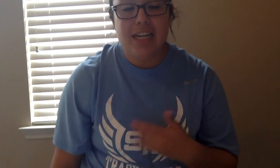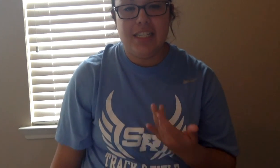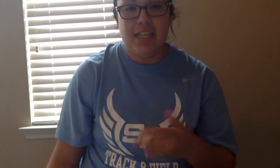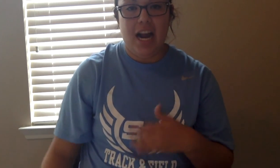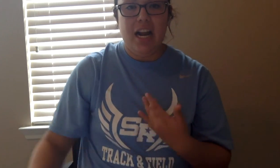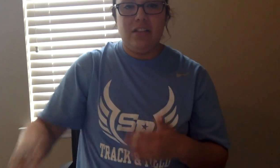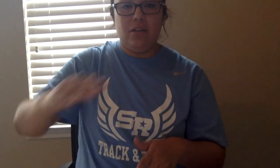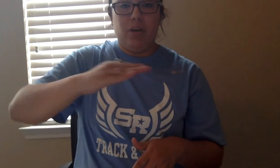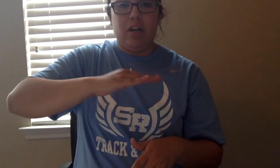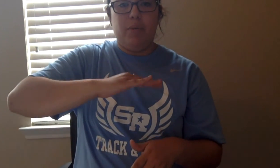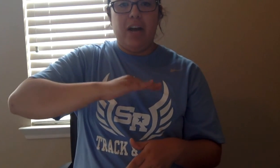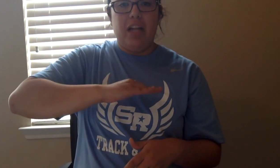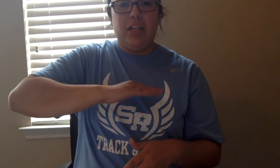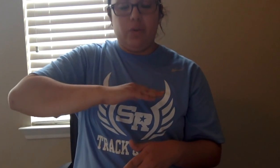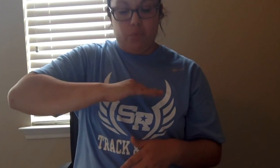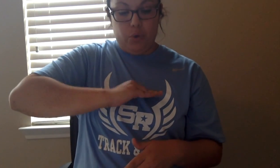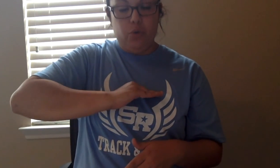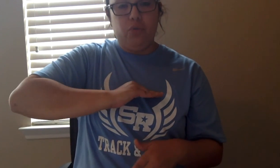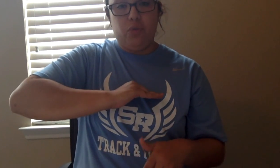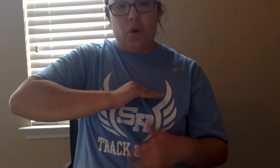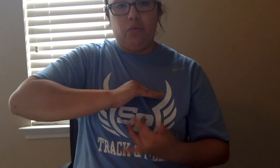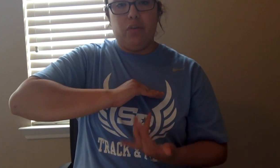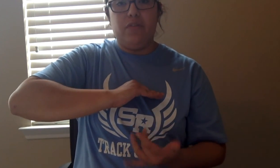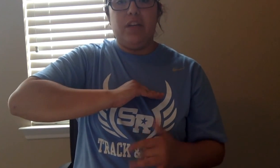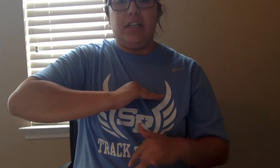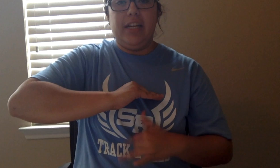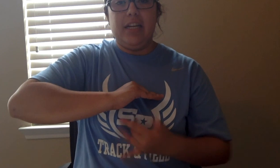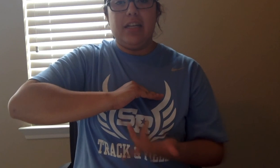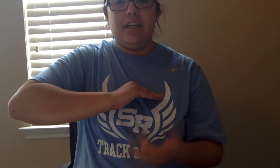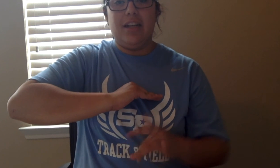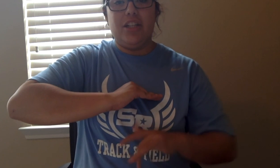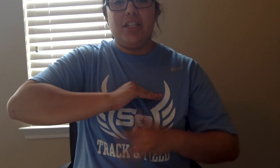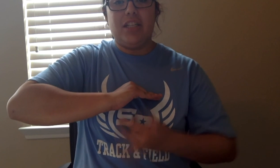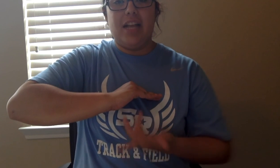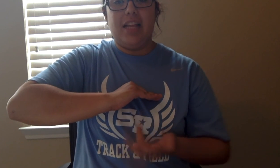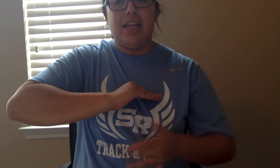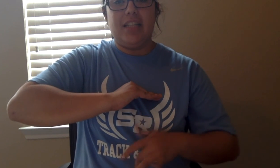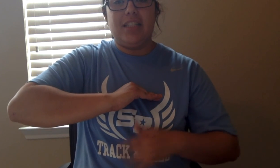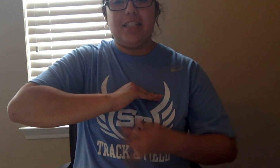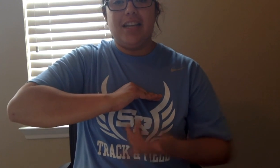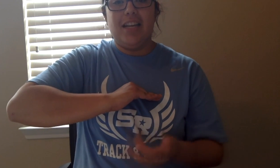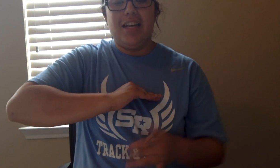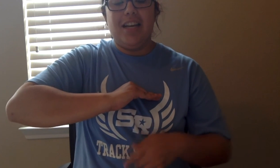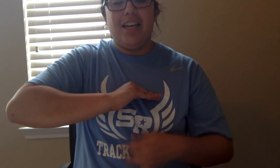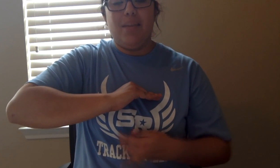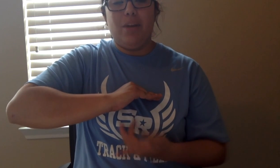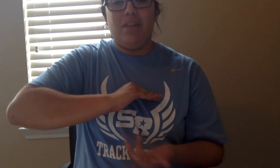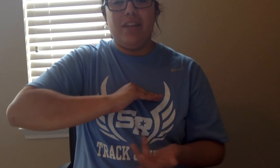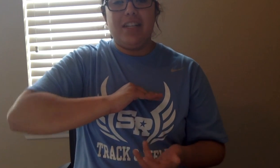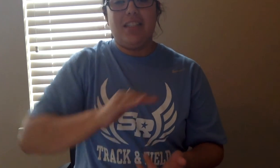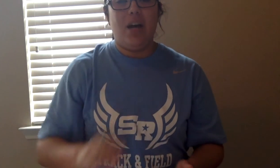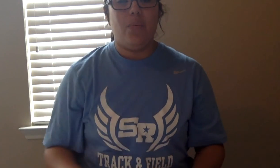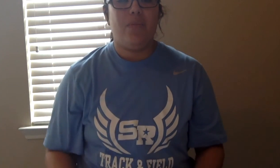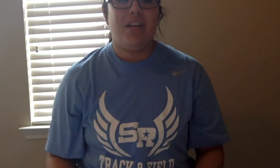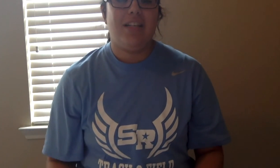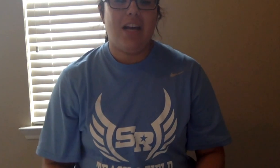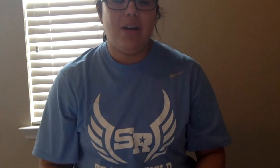inside so we're gonna put a little roof over feeling just like this perfect so it goes